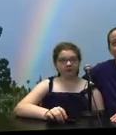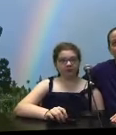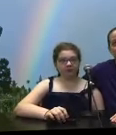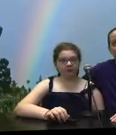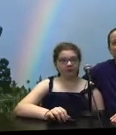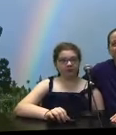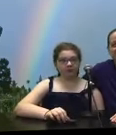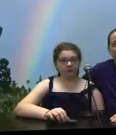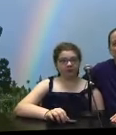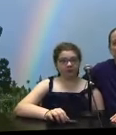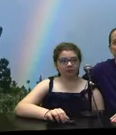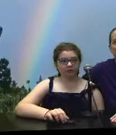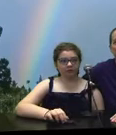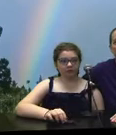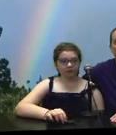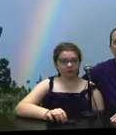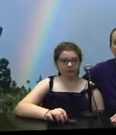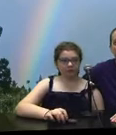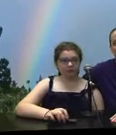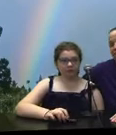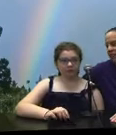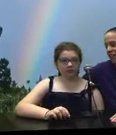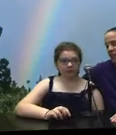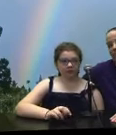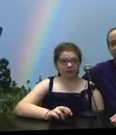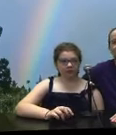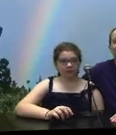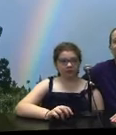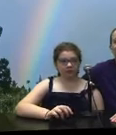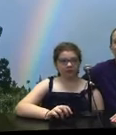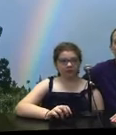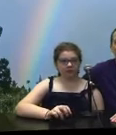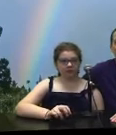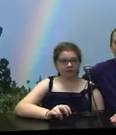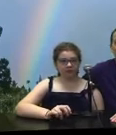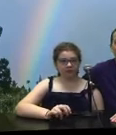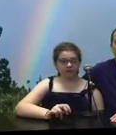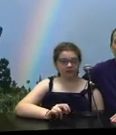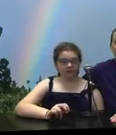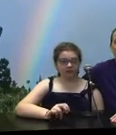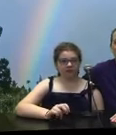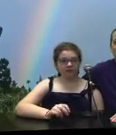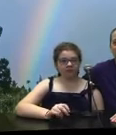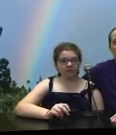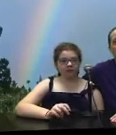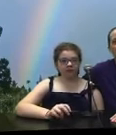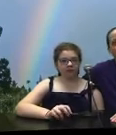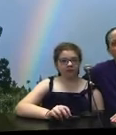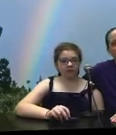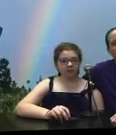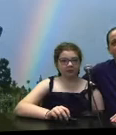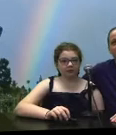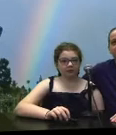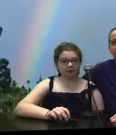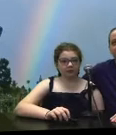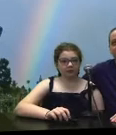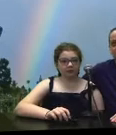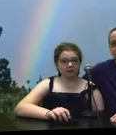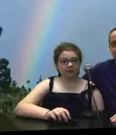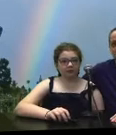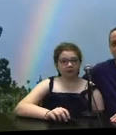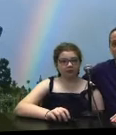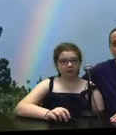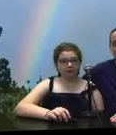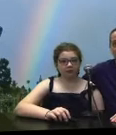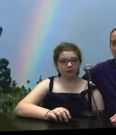squirt smelly liquid from their knees when they get scared giant tortoises keep growing their whole lives and the largest